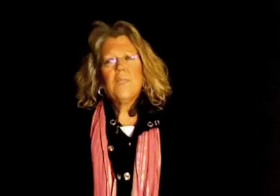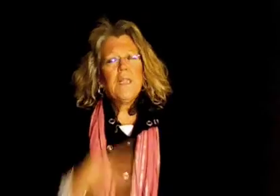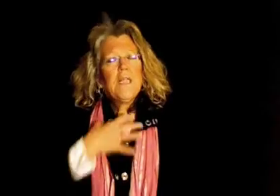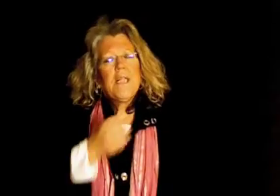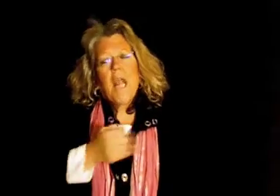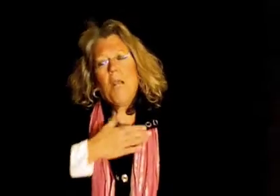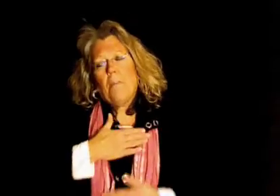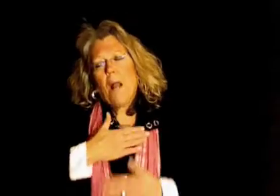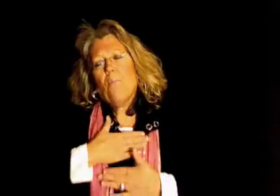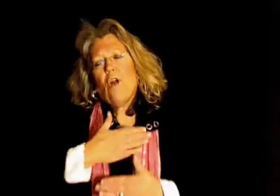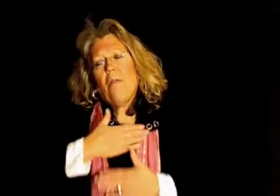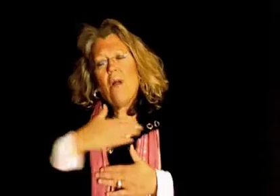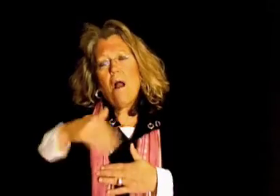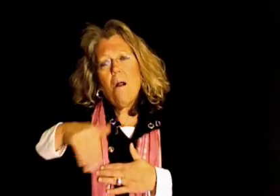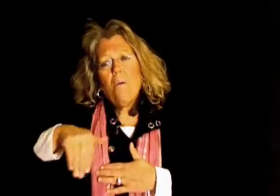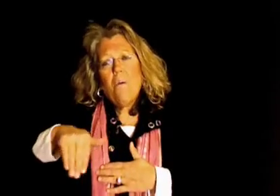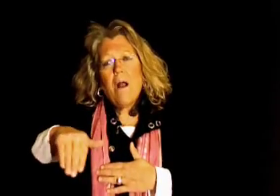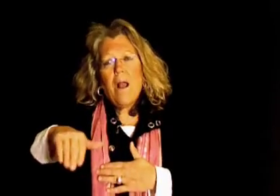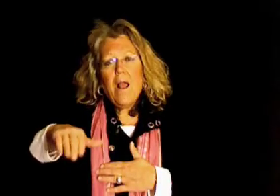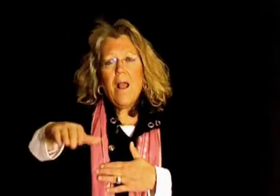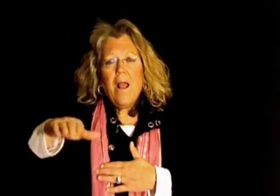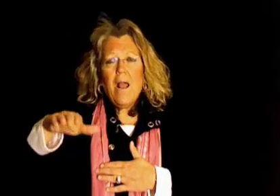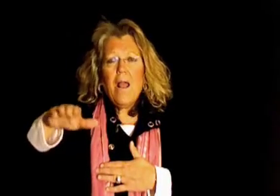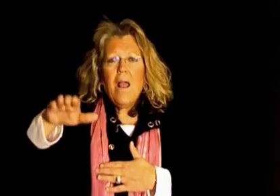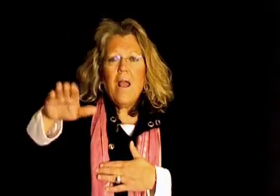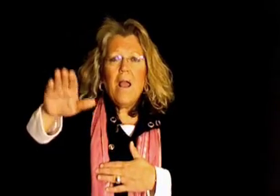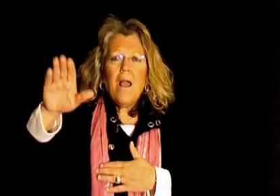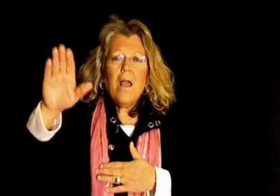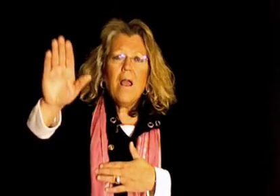Take my breath away